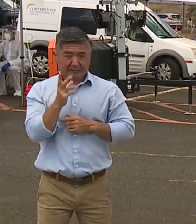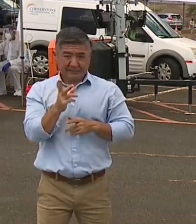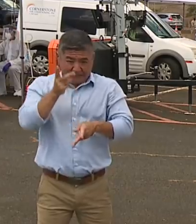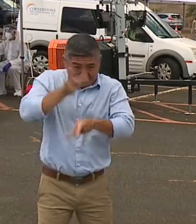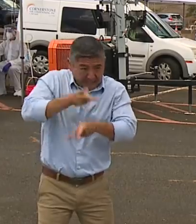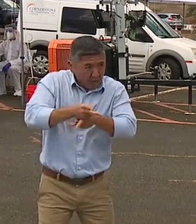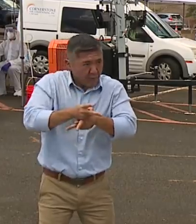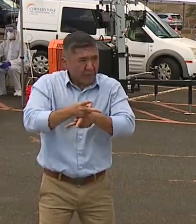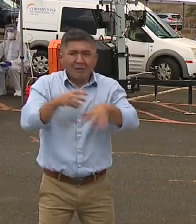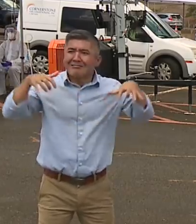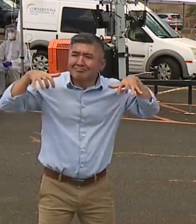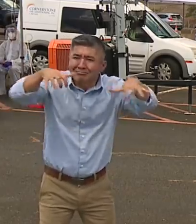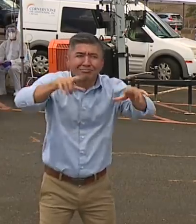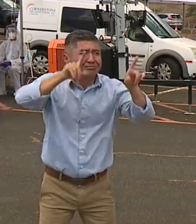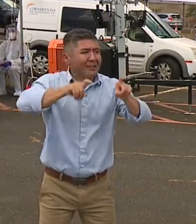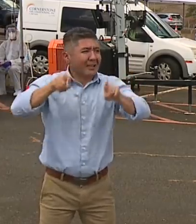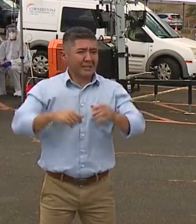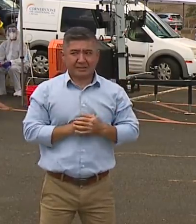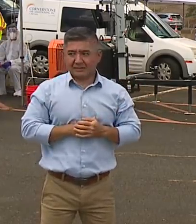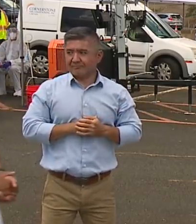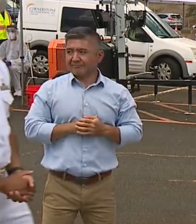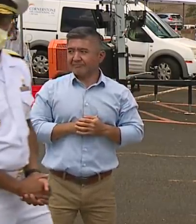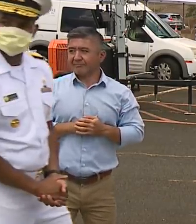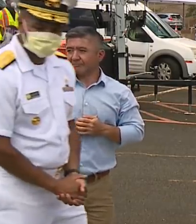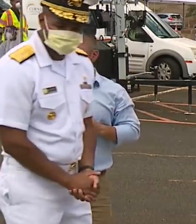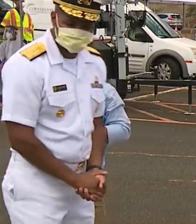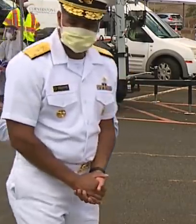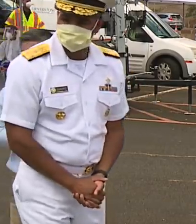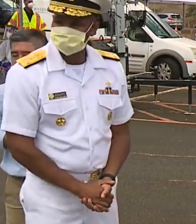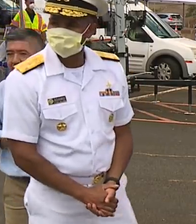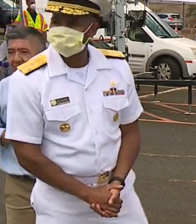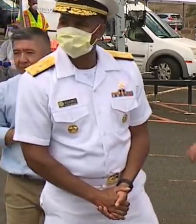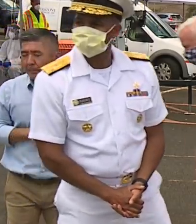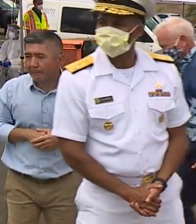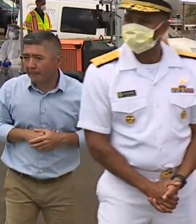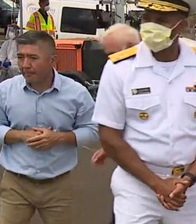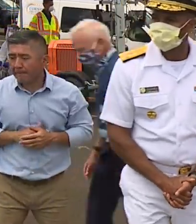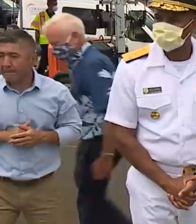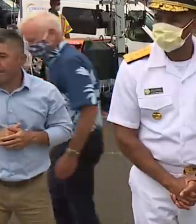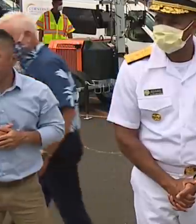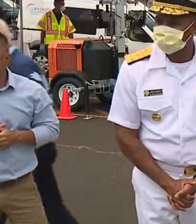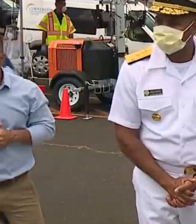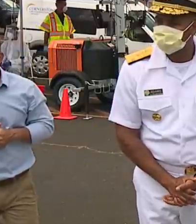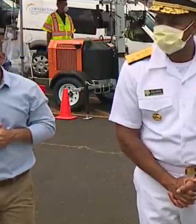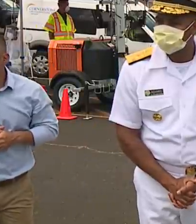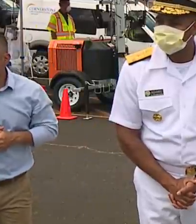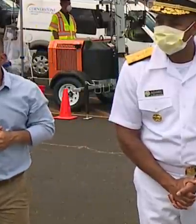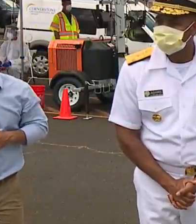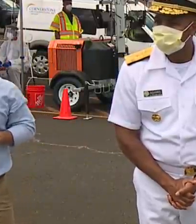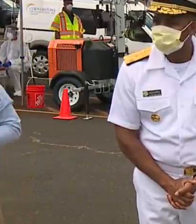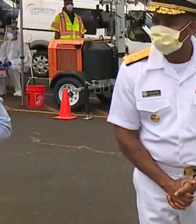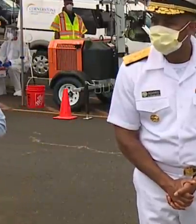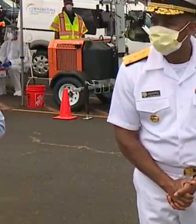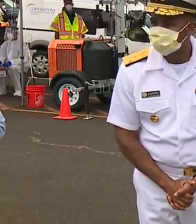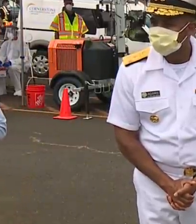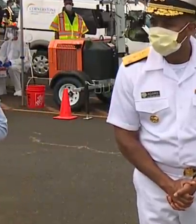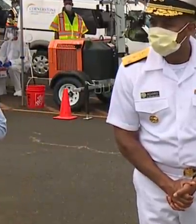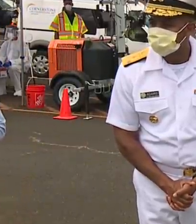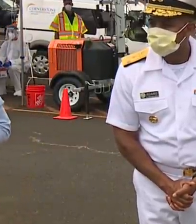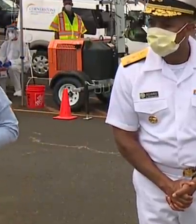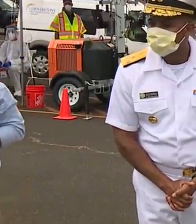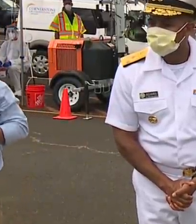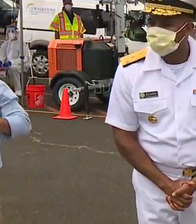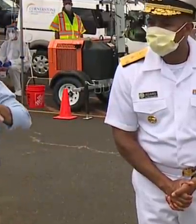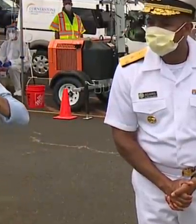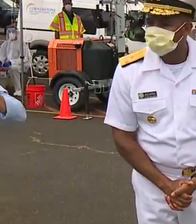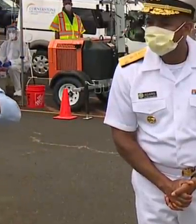More questions for the Surgeon General? When it comes to contact tracing, how many contact stations do you guys